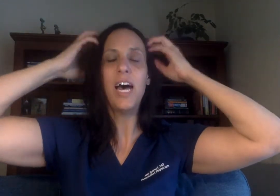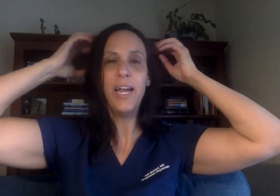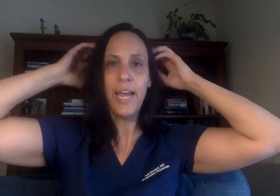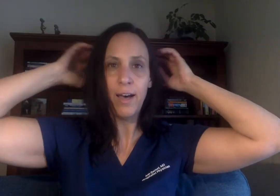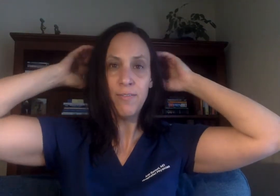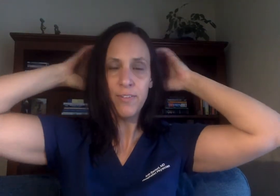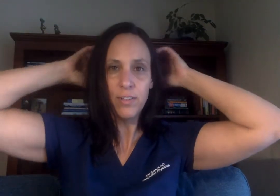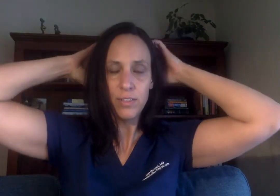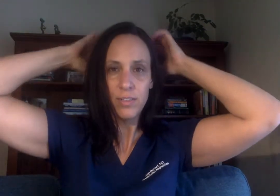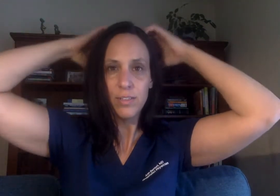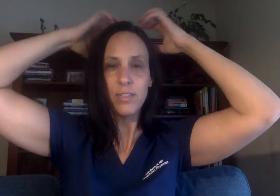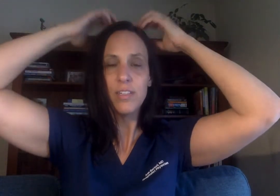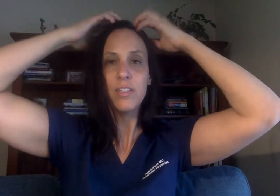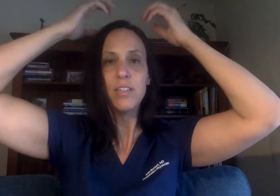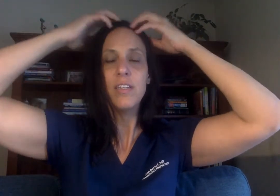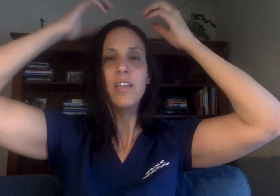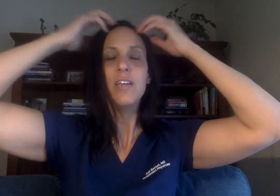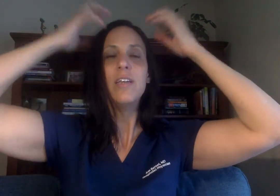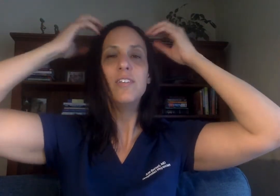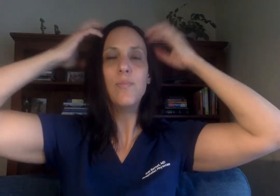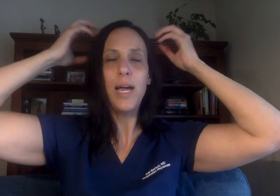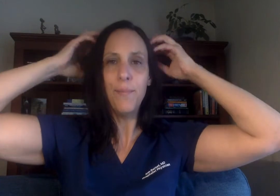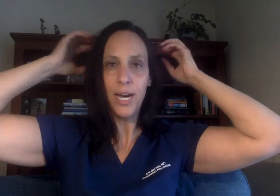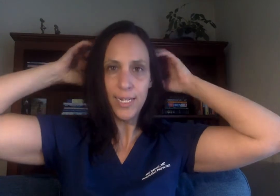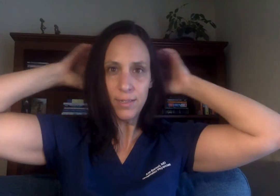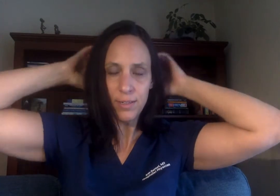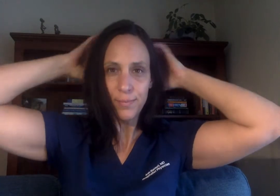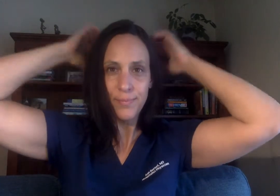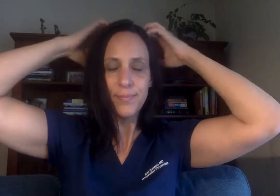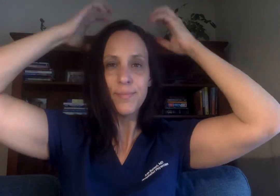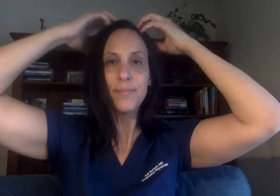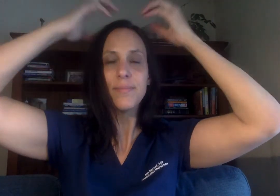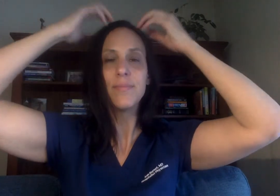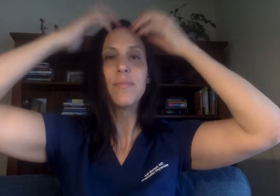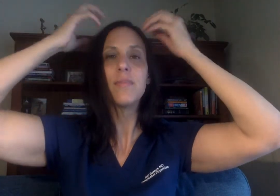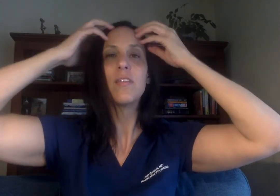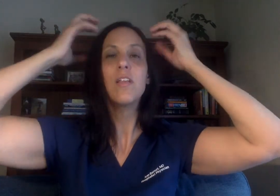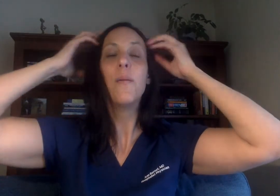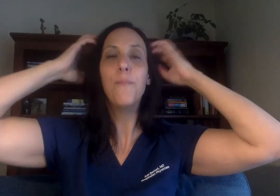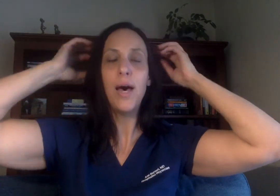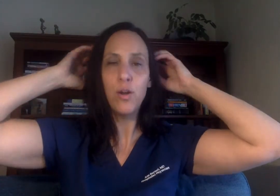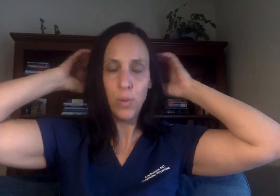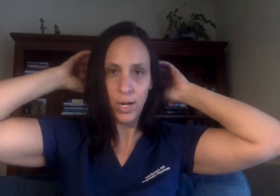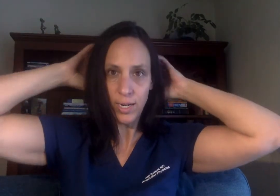I have is my mind. My awareness.